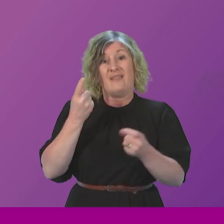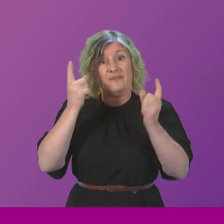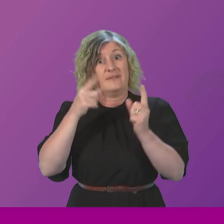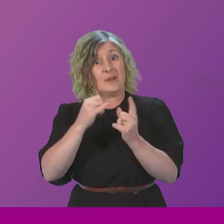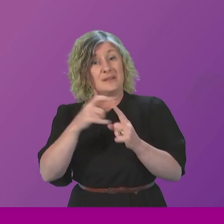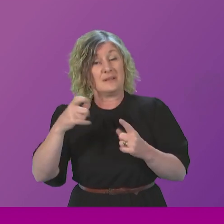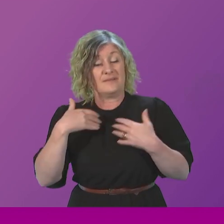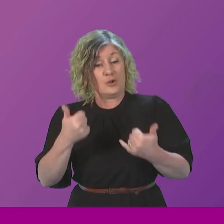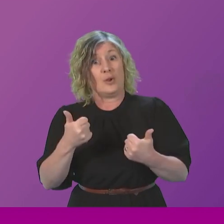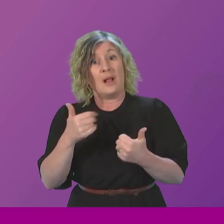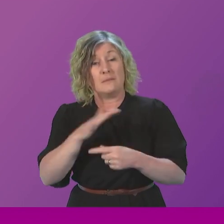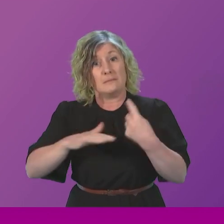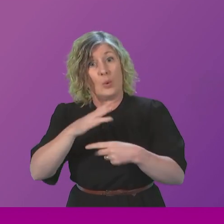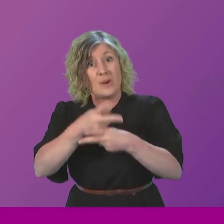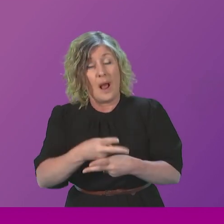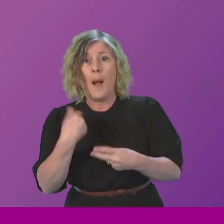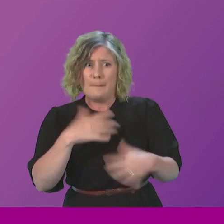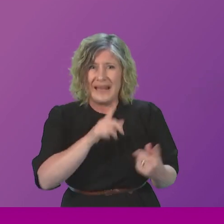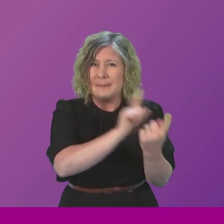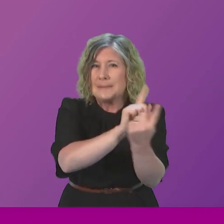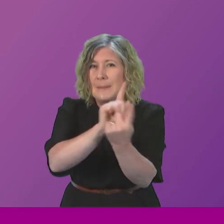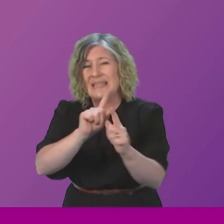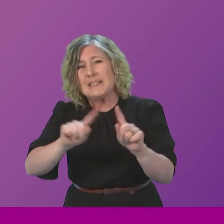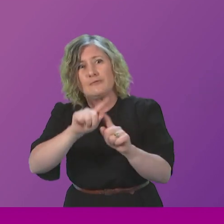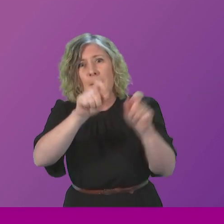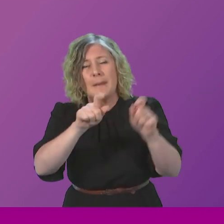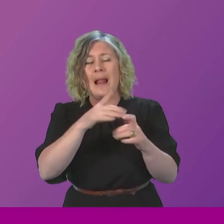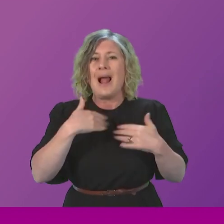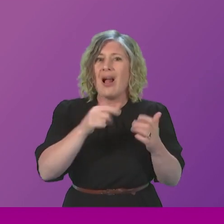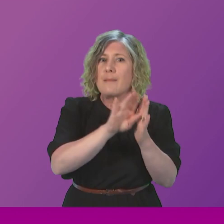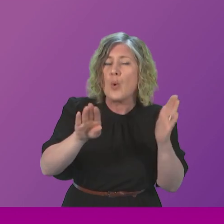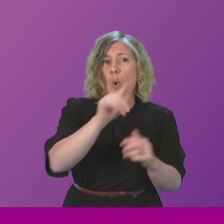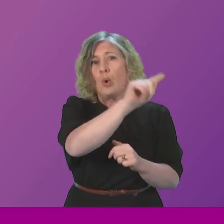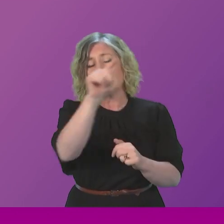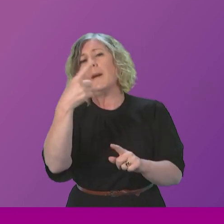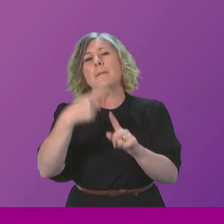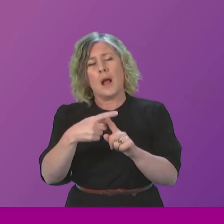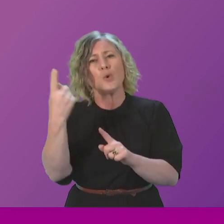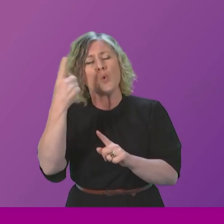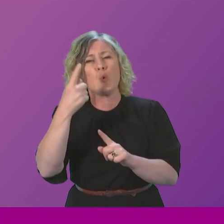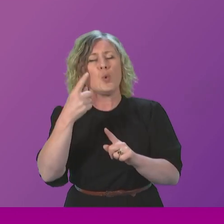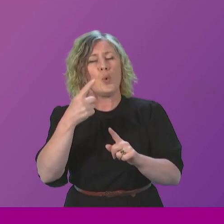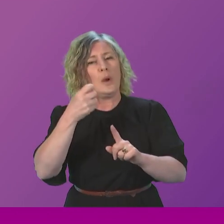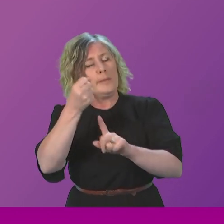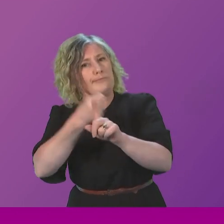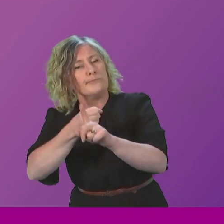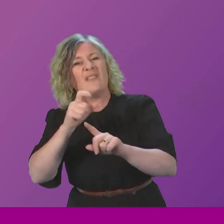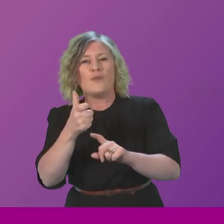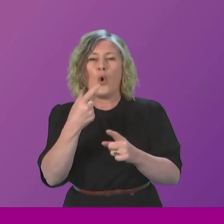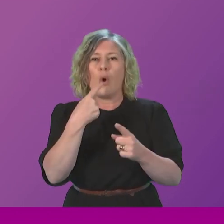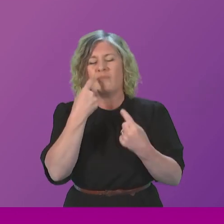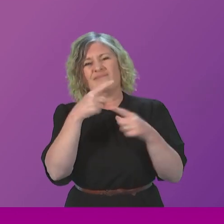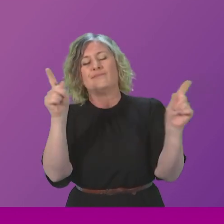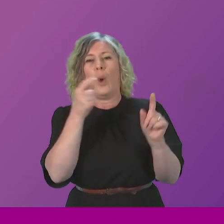champion right across health boards up and down the country, including the whistleblowing champion at Greater Glasgow and Clyde. So we'll do everything